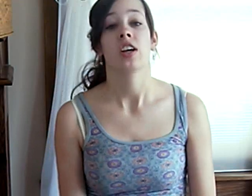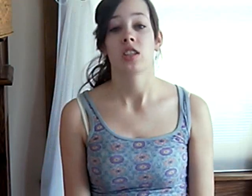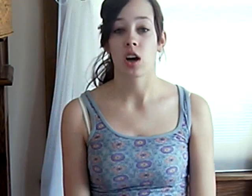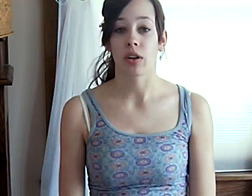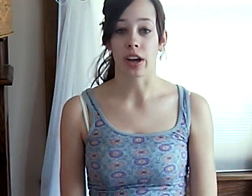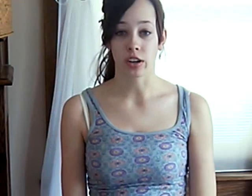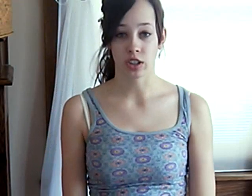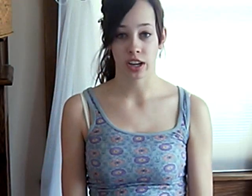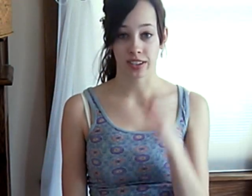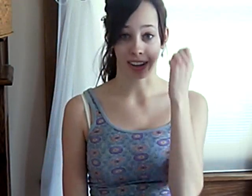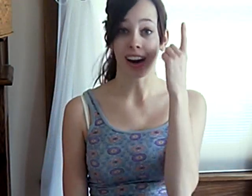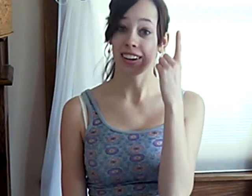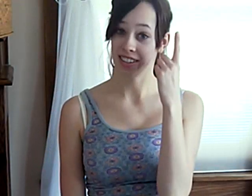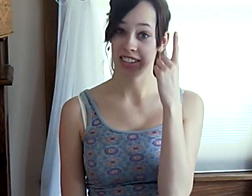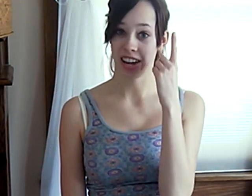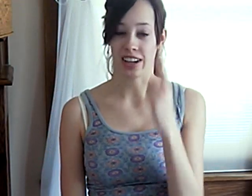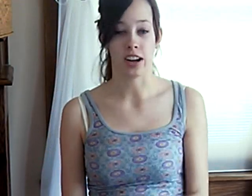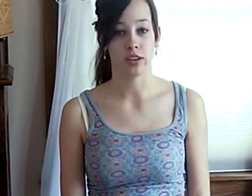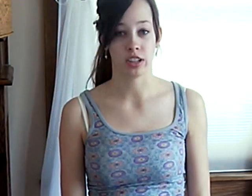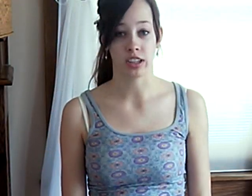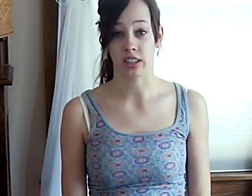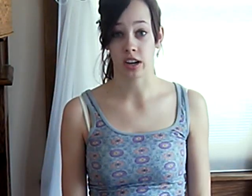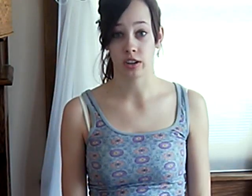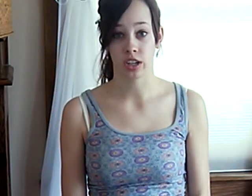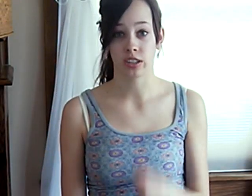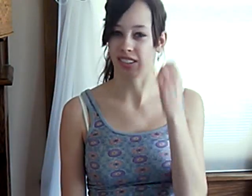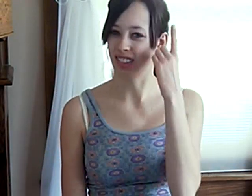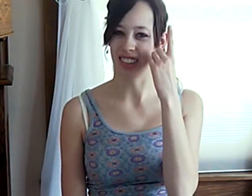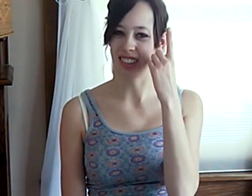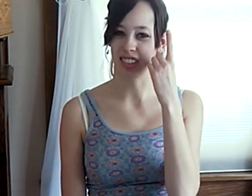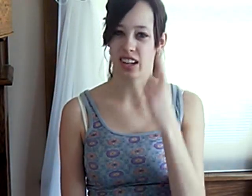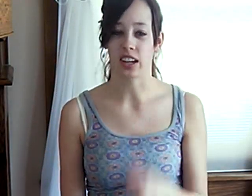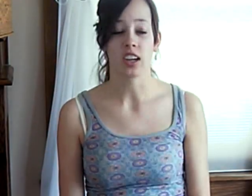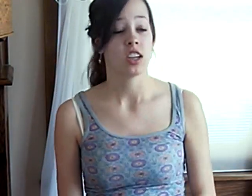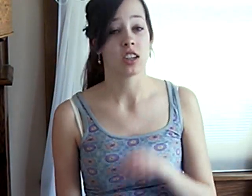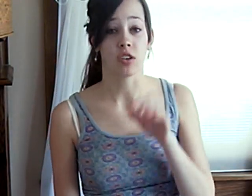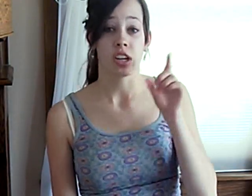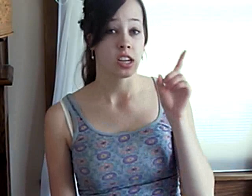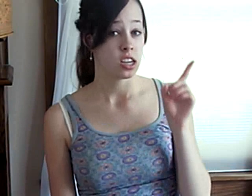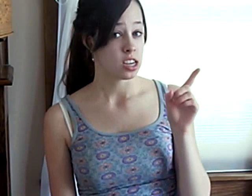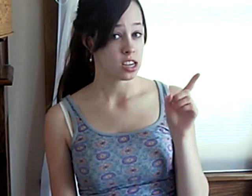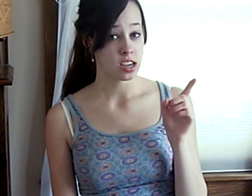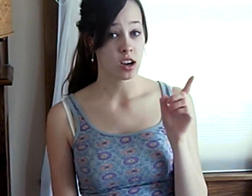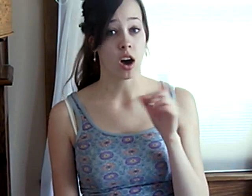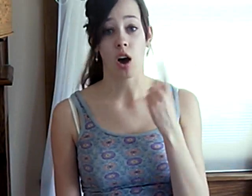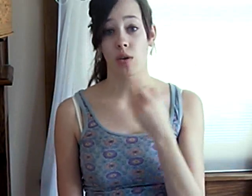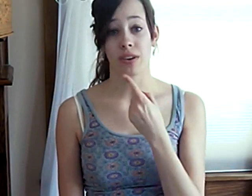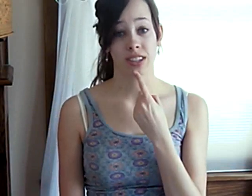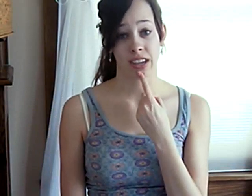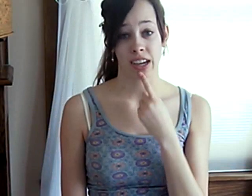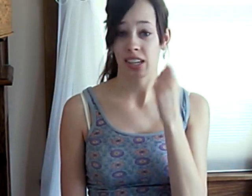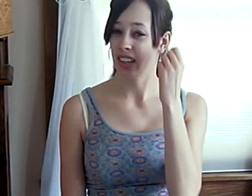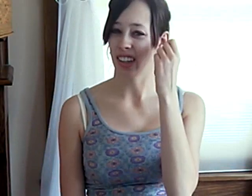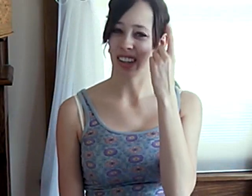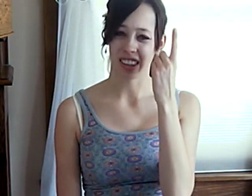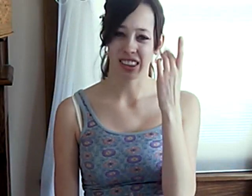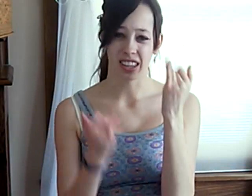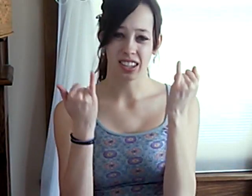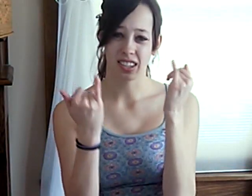So, like understand is like understand. And understand is like didn't understand is like didn't understand. So, he always said he didn't get this